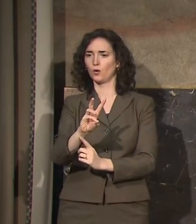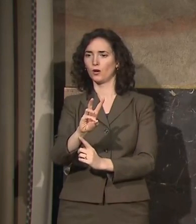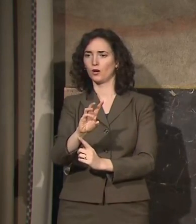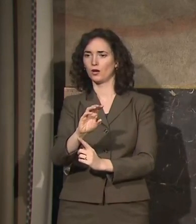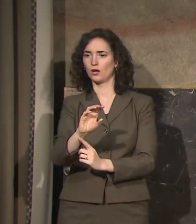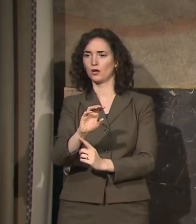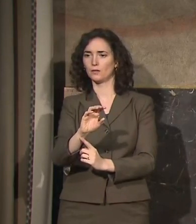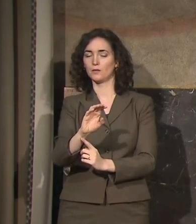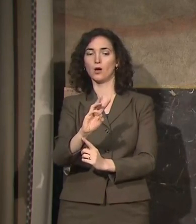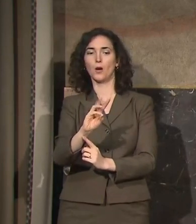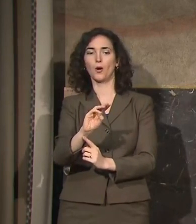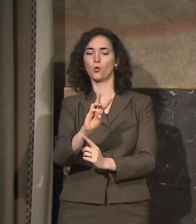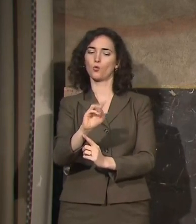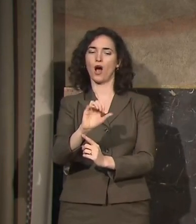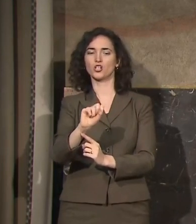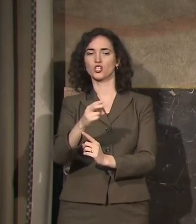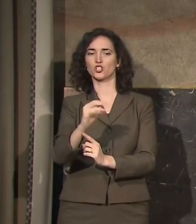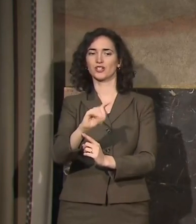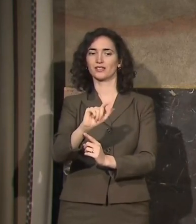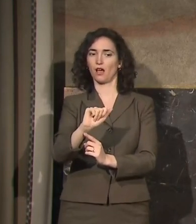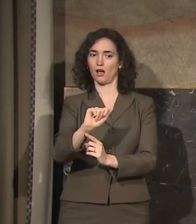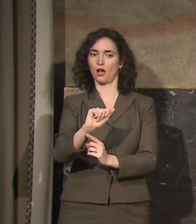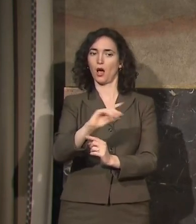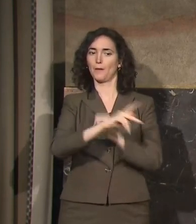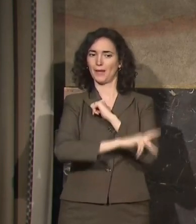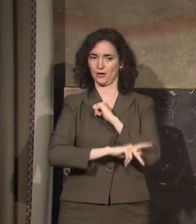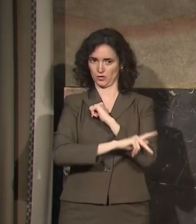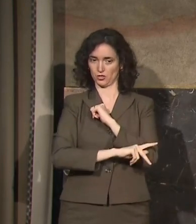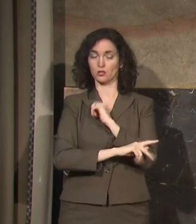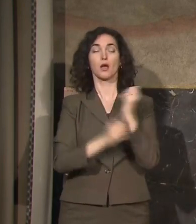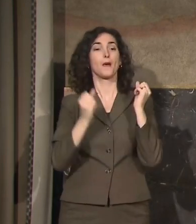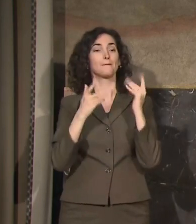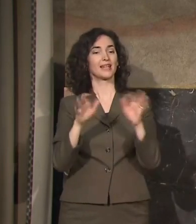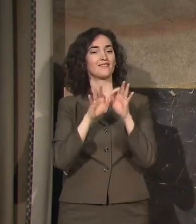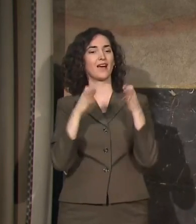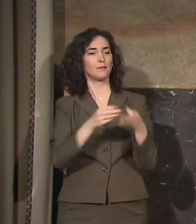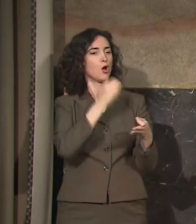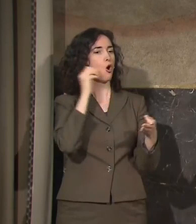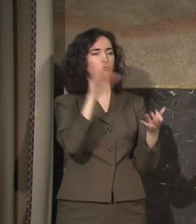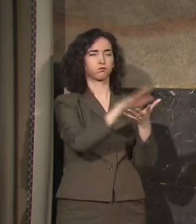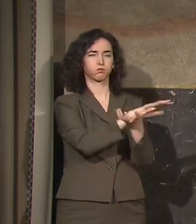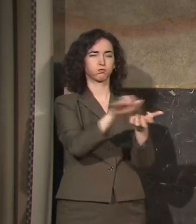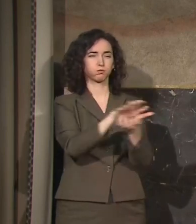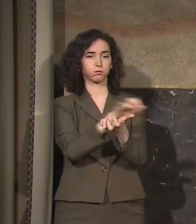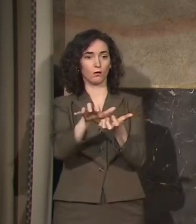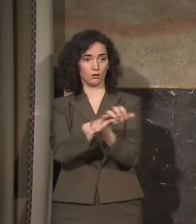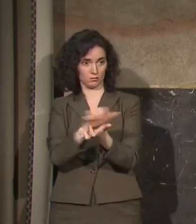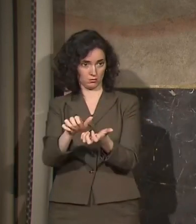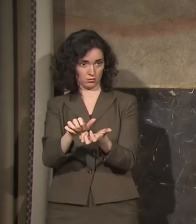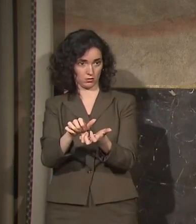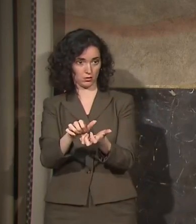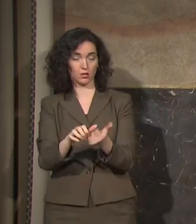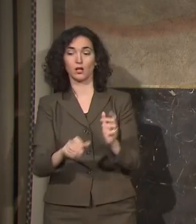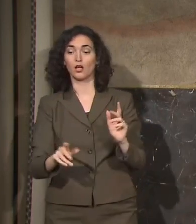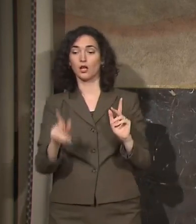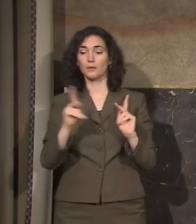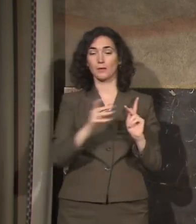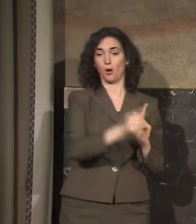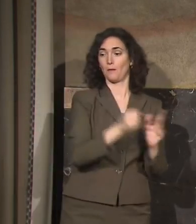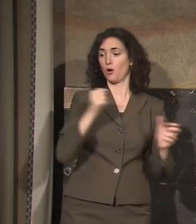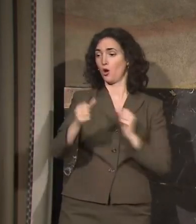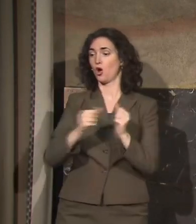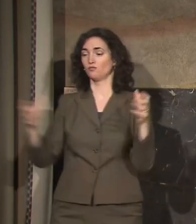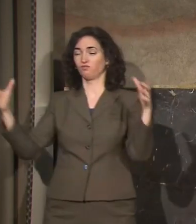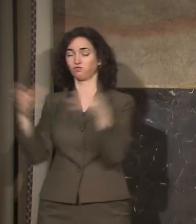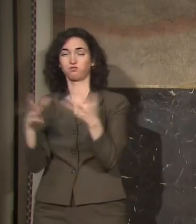that tornado destroyed the homes of a number of families. Those individuals were not placed into congregant shelters,